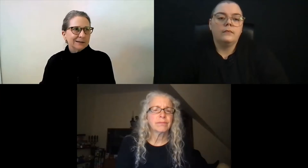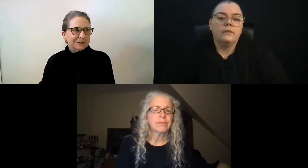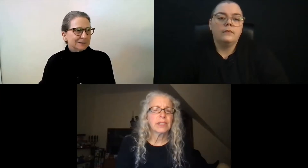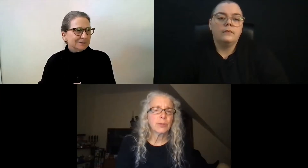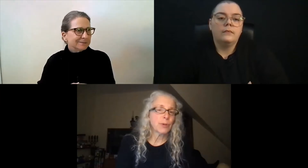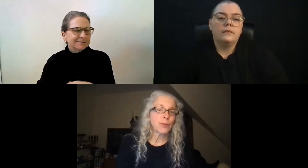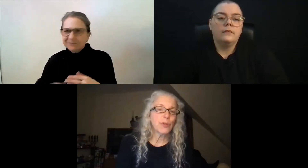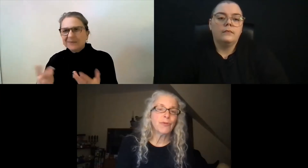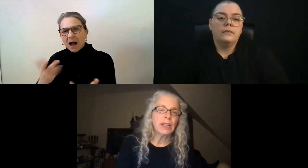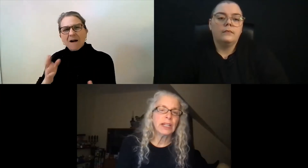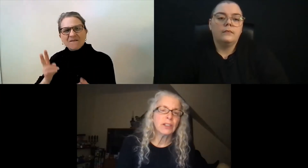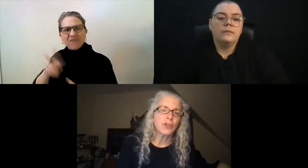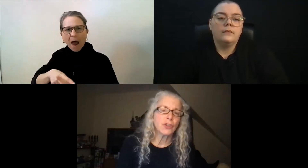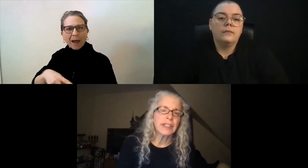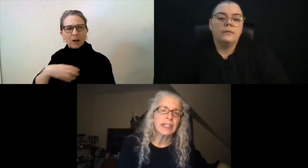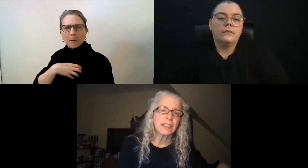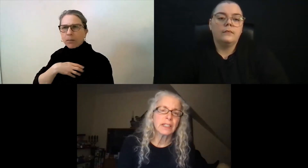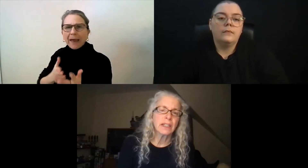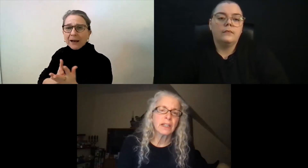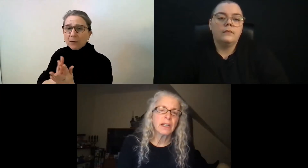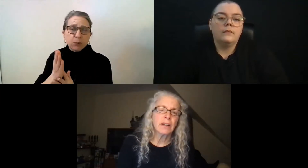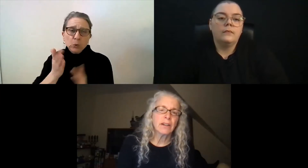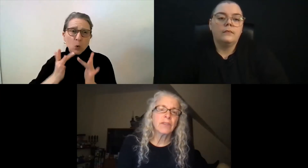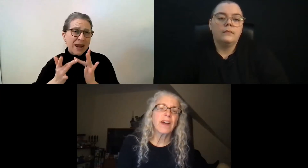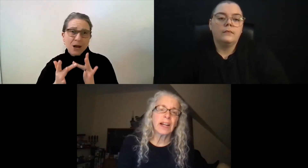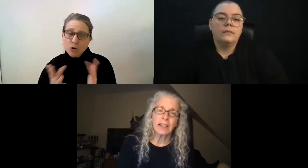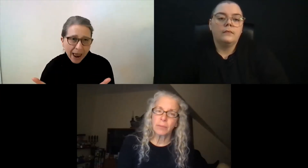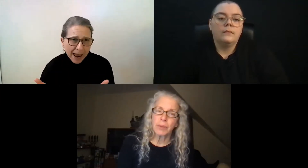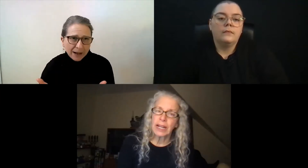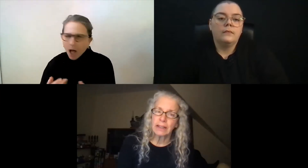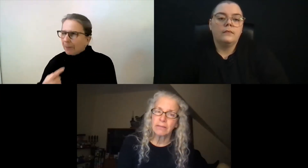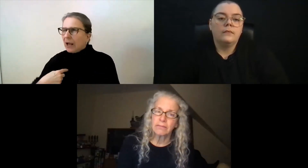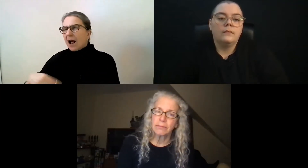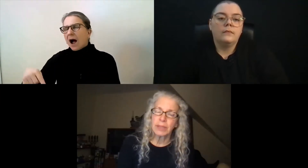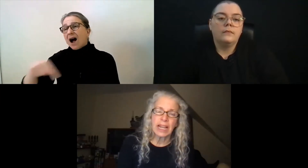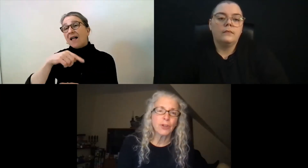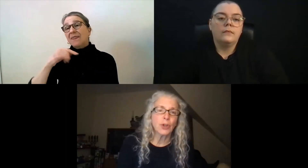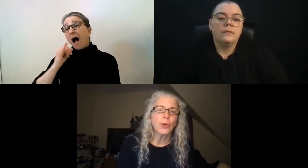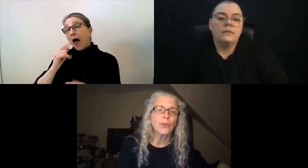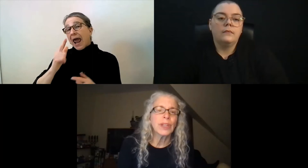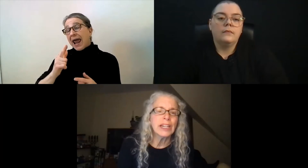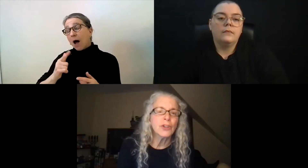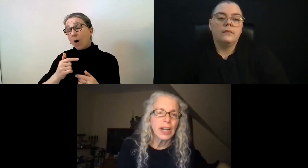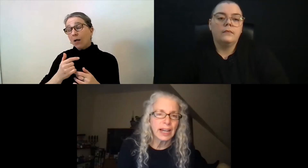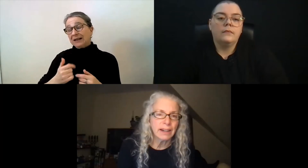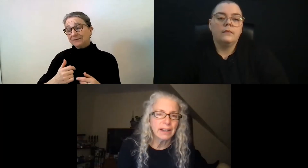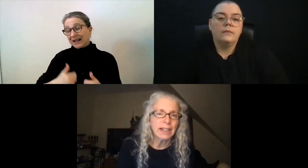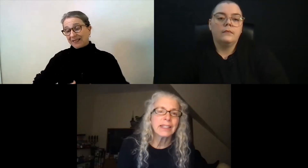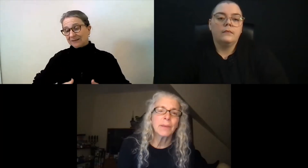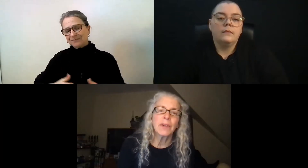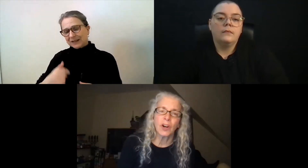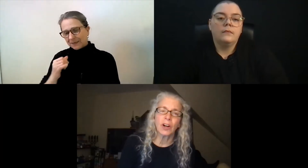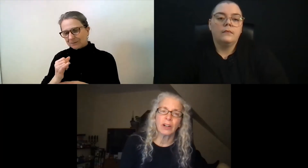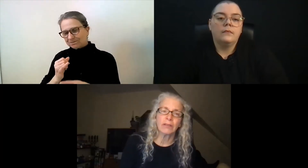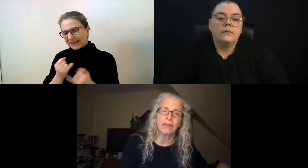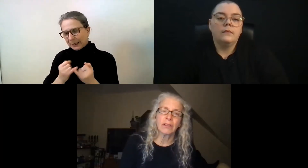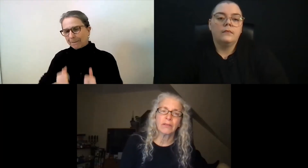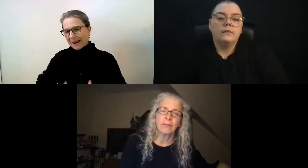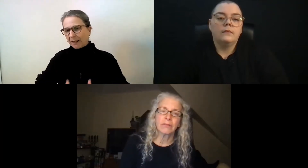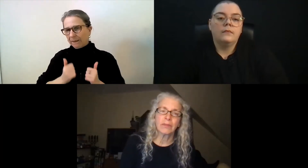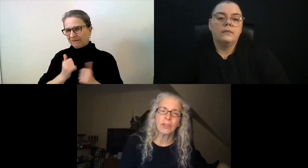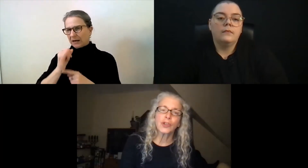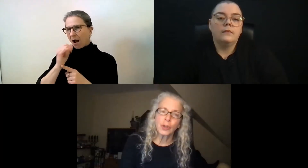And it's supposed to be free legal services to file a complaint. But they have to do it through the internet. And some of our